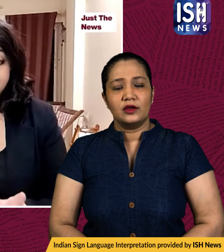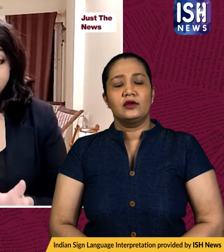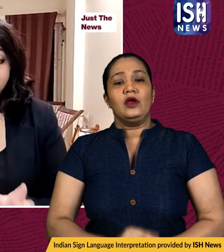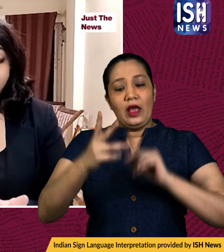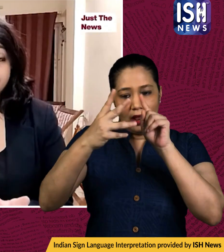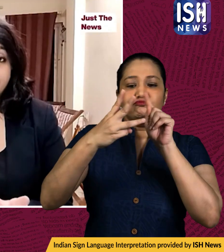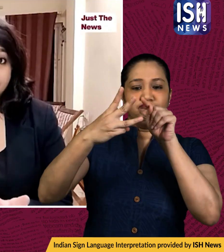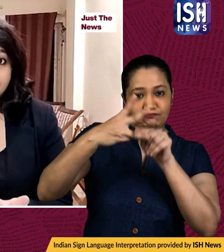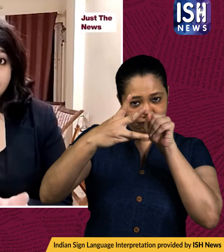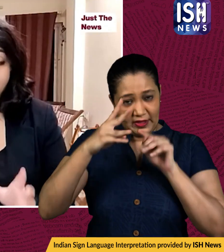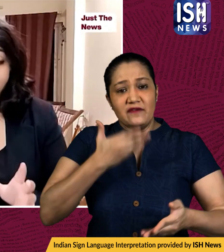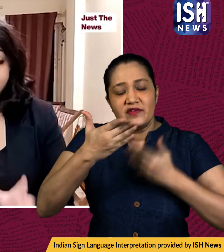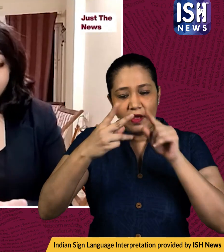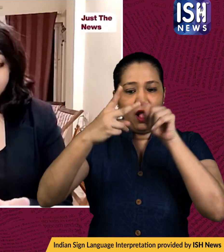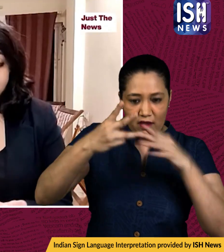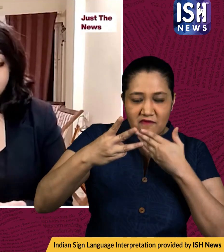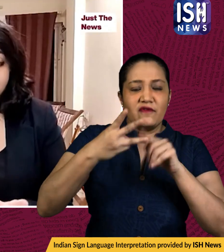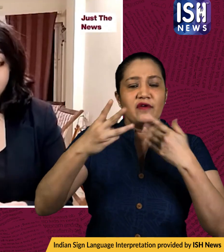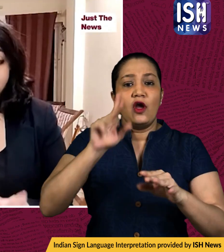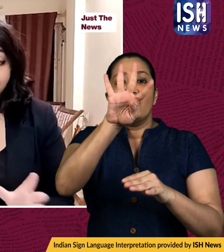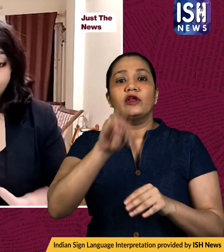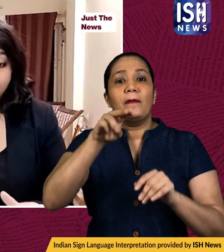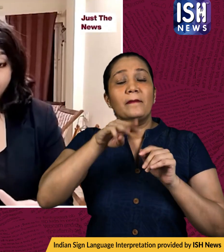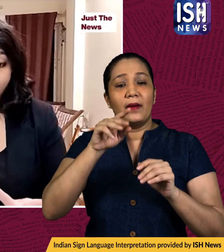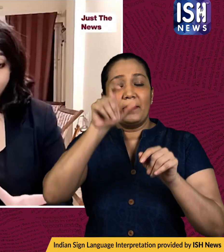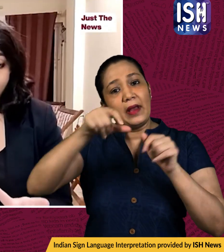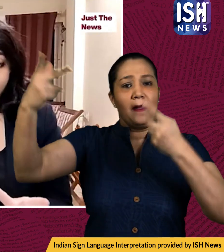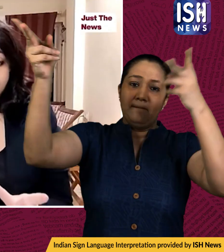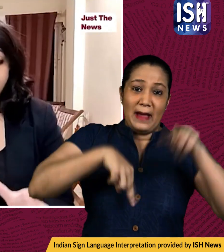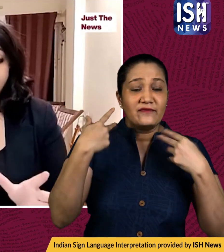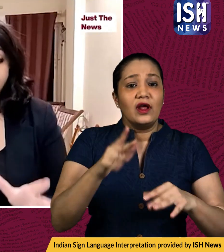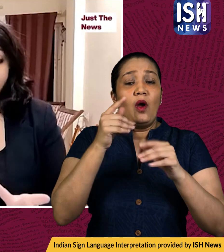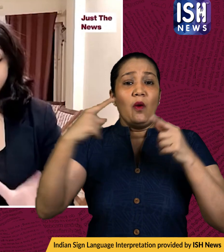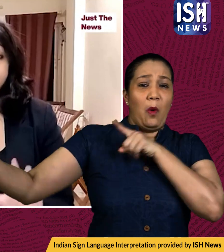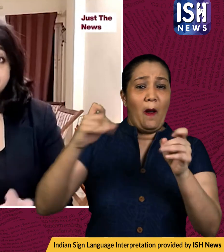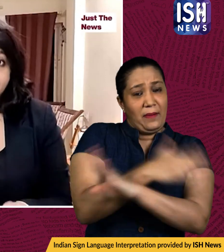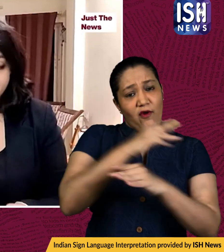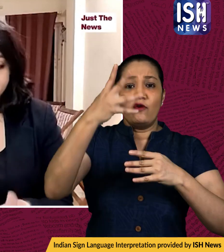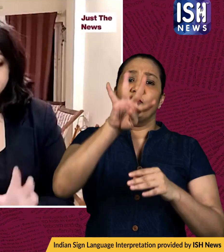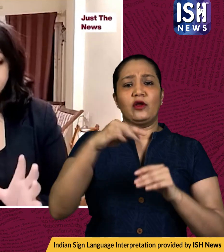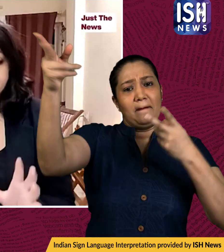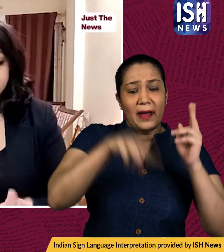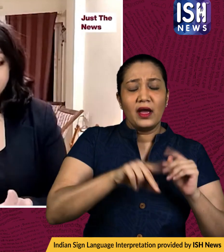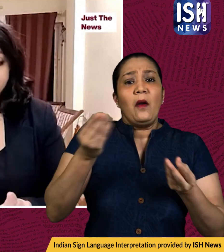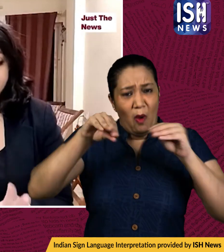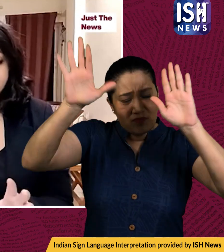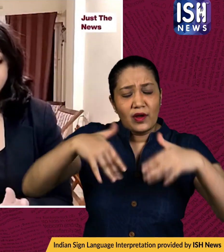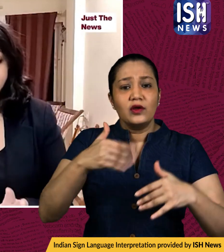issued two more advisories four thousand people came before the war broke out more could have come neither students took